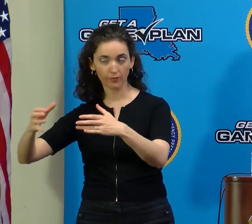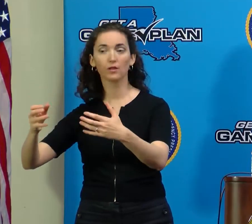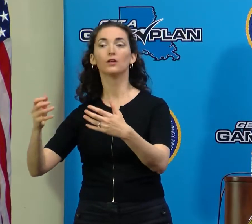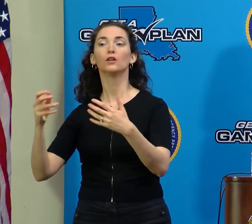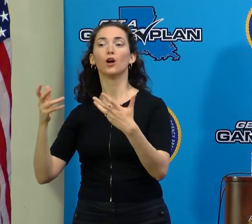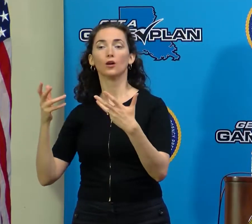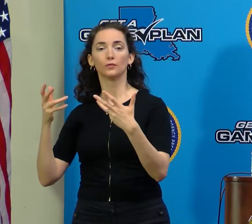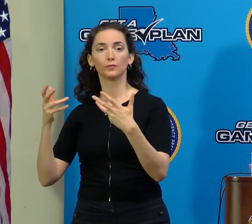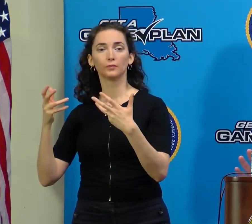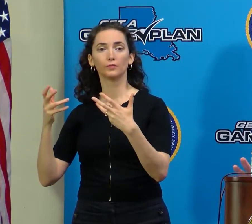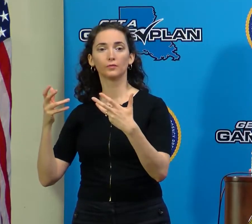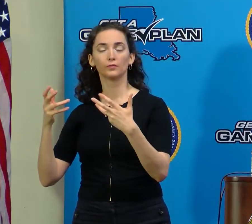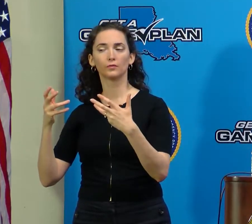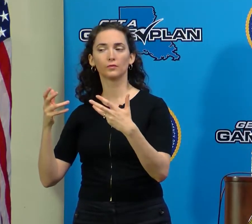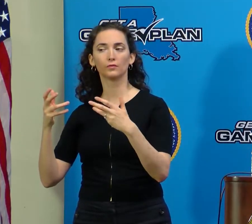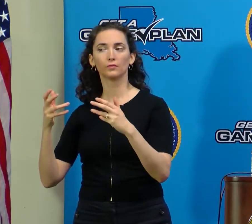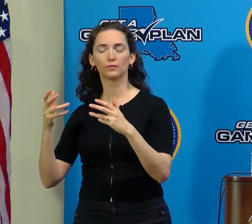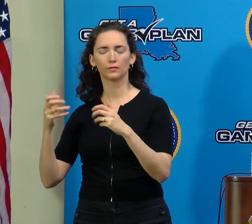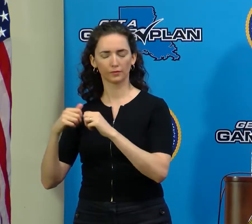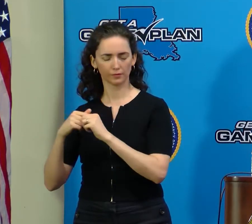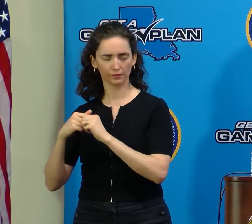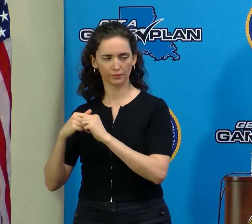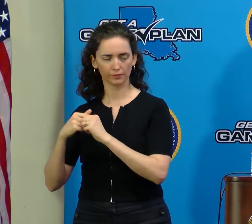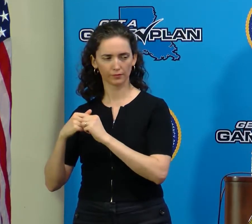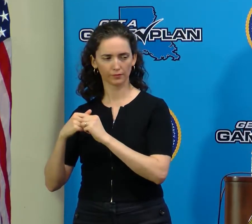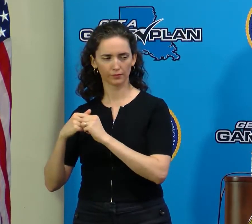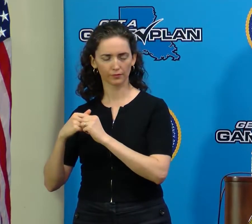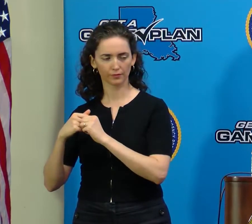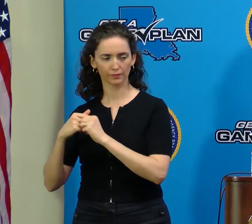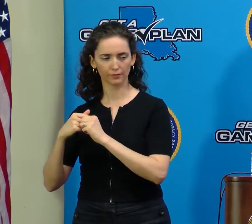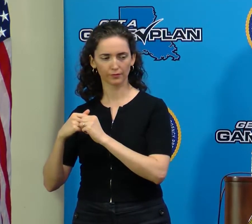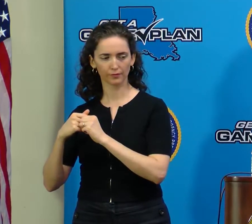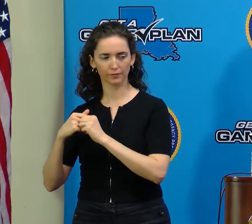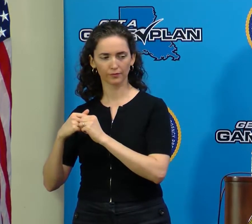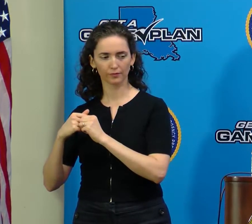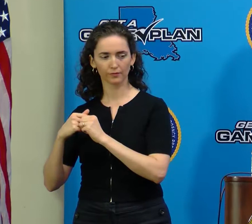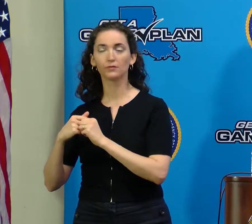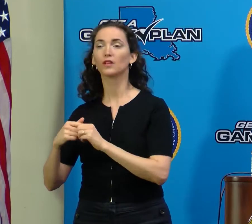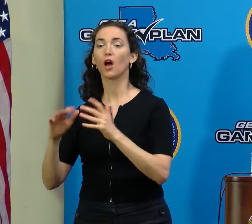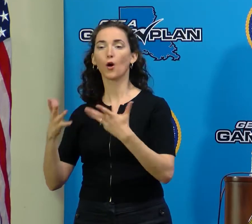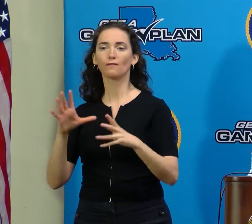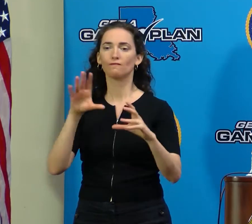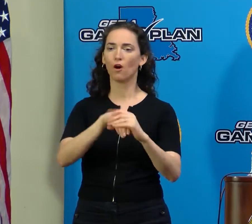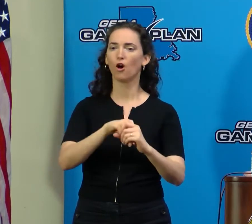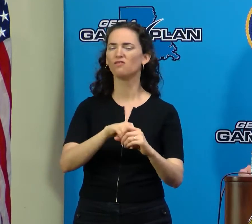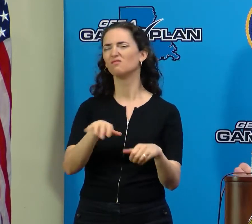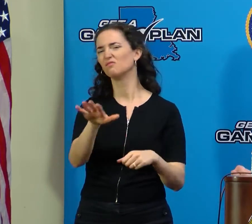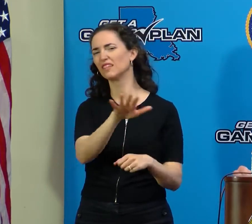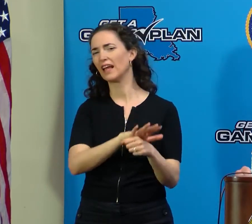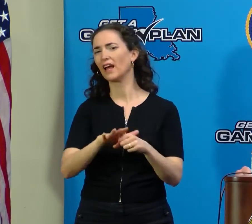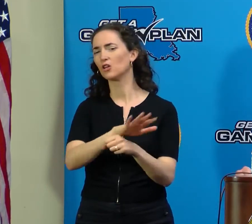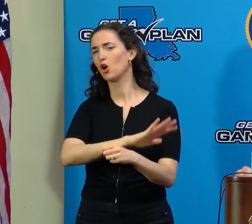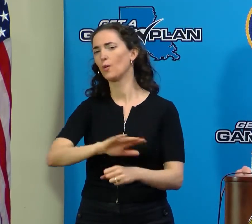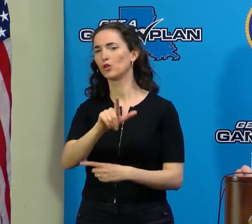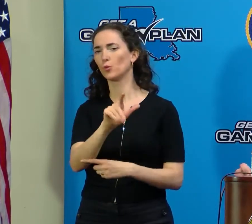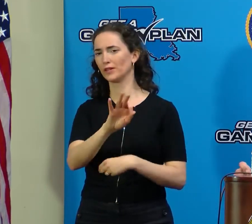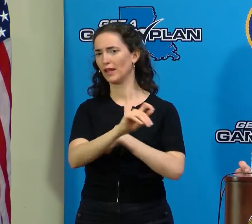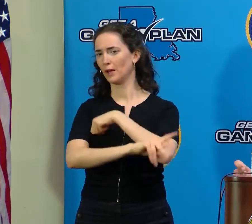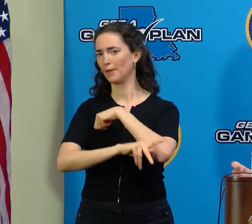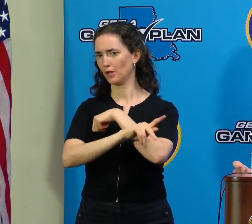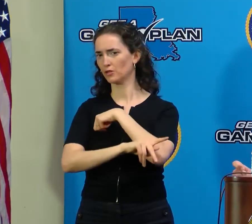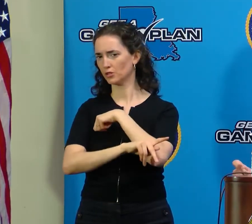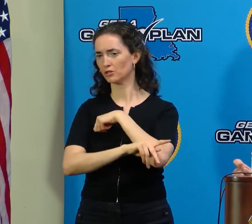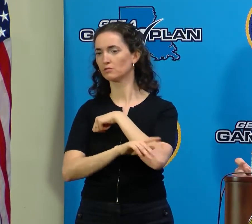And in fact, the engagement area is about 29 parishes. But they've got